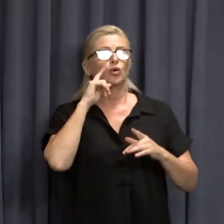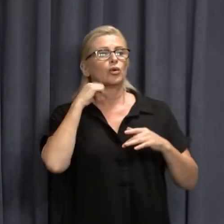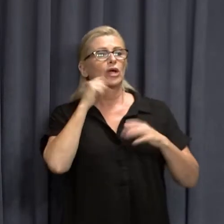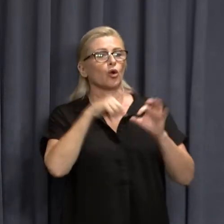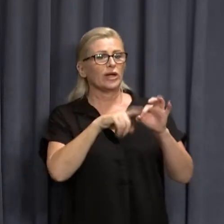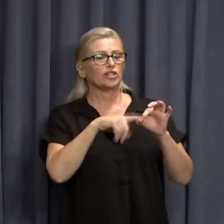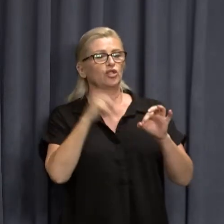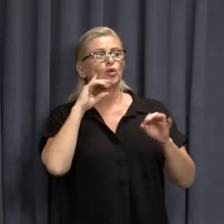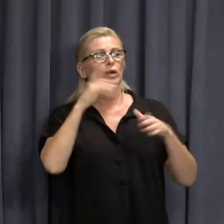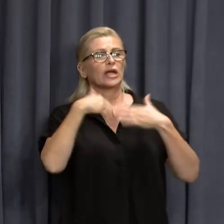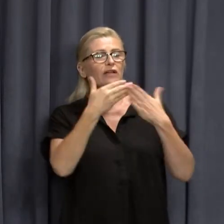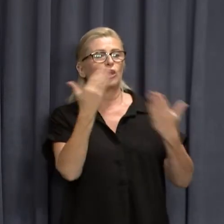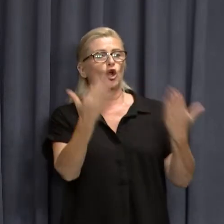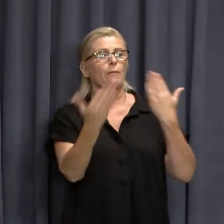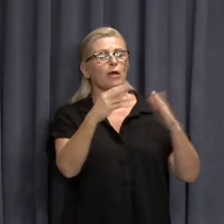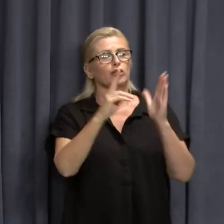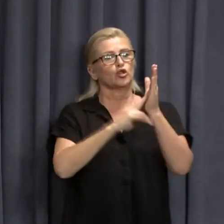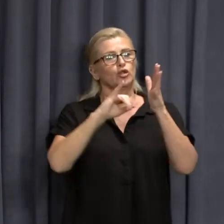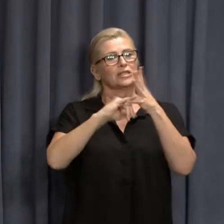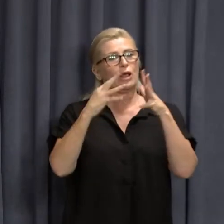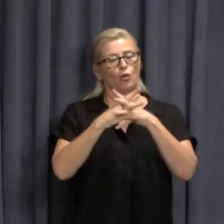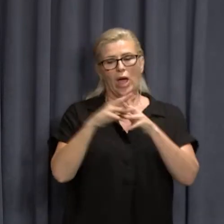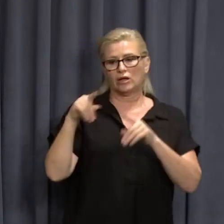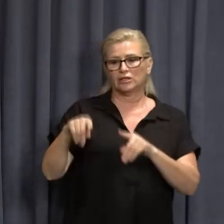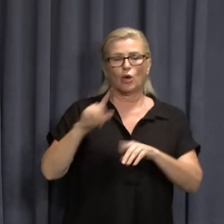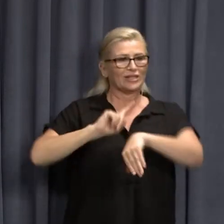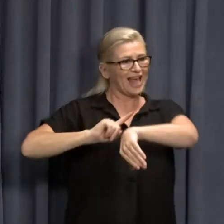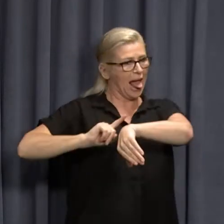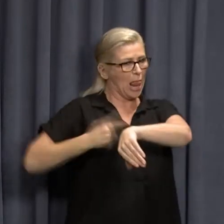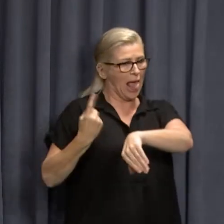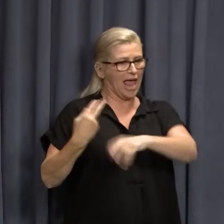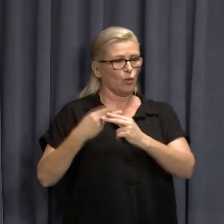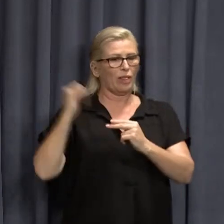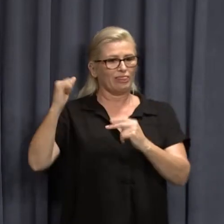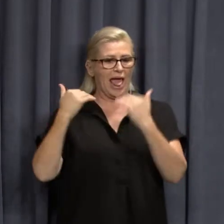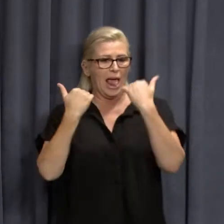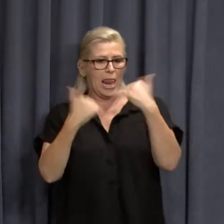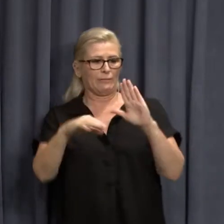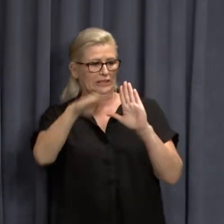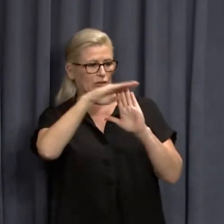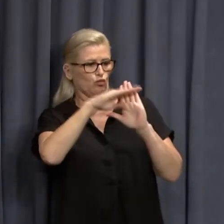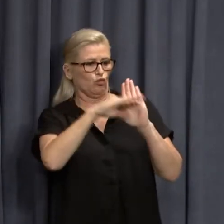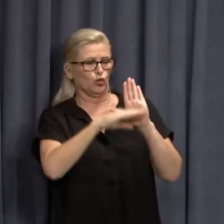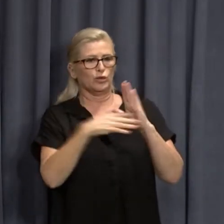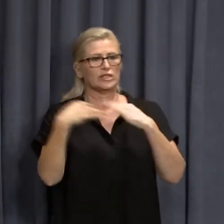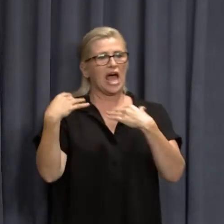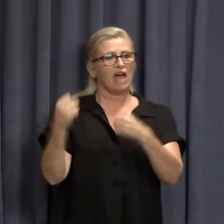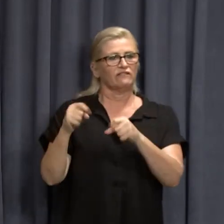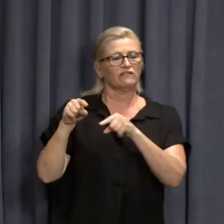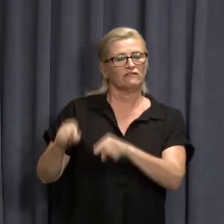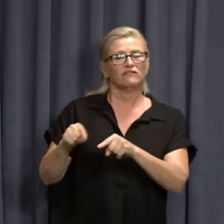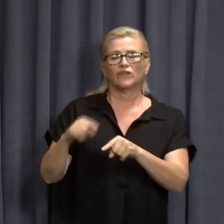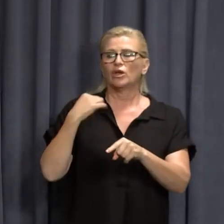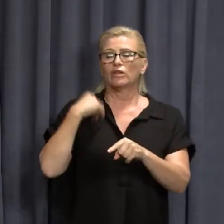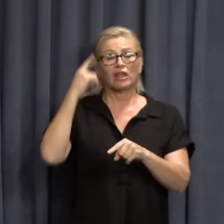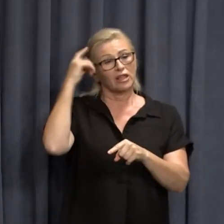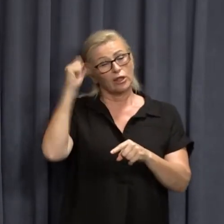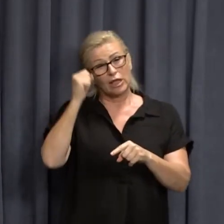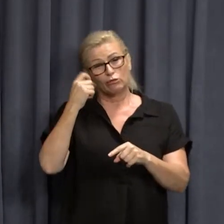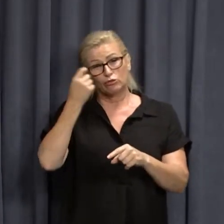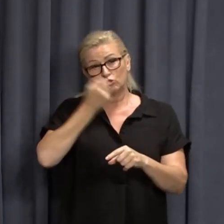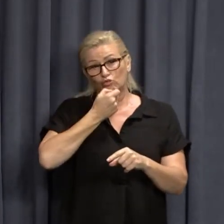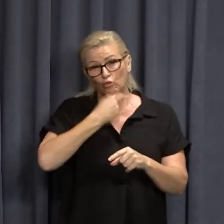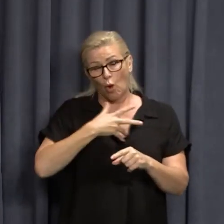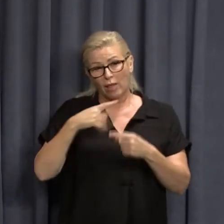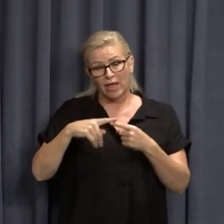New South Wales, which was kind of late with a lot of its restrictions, obviously, um, going through, figuring out the time for a while. Do you